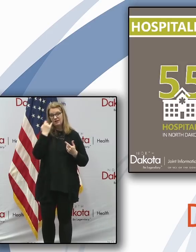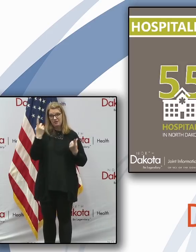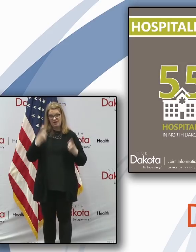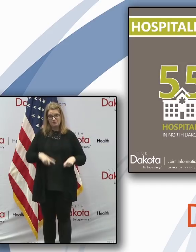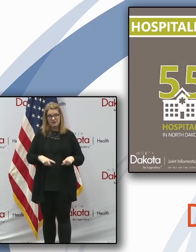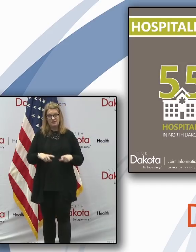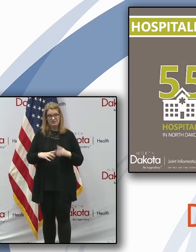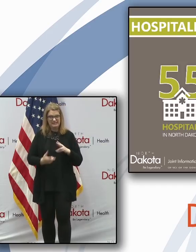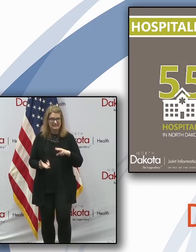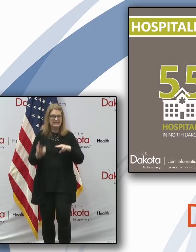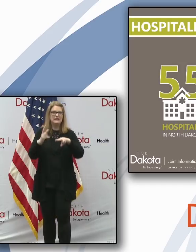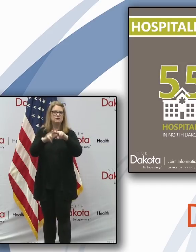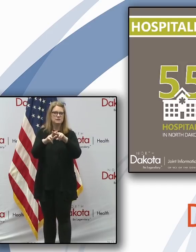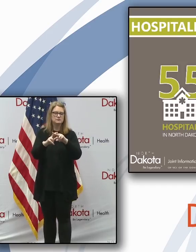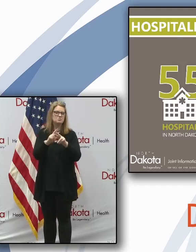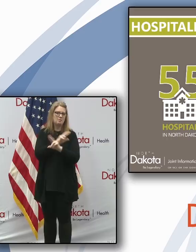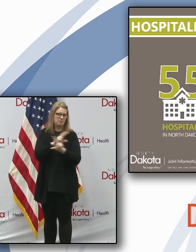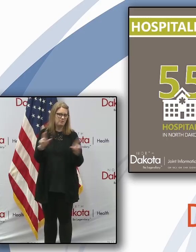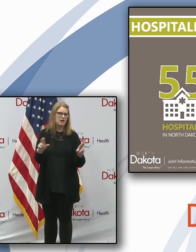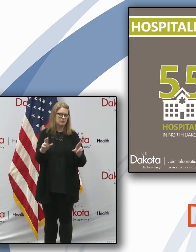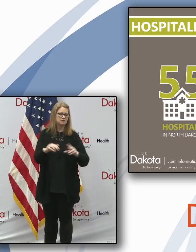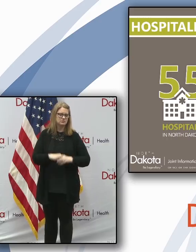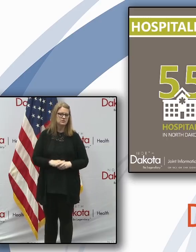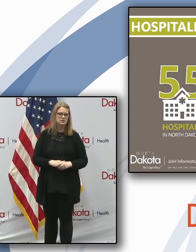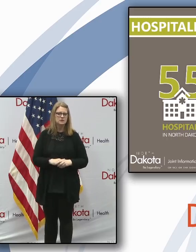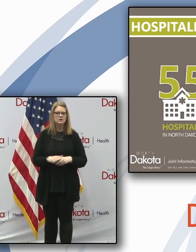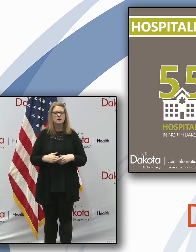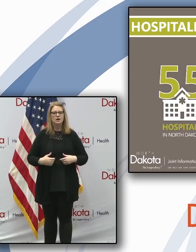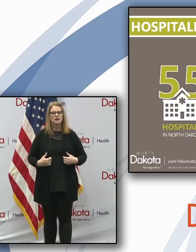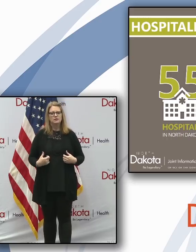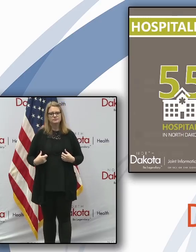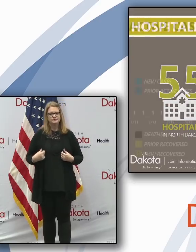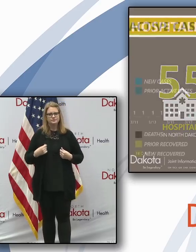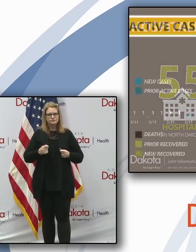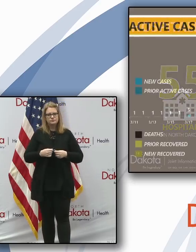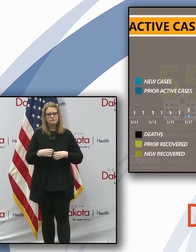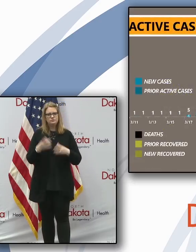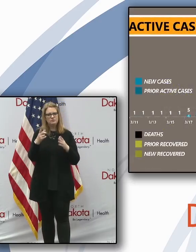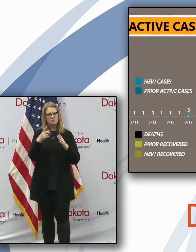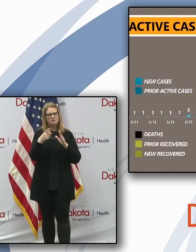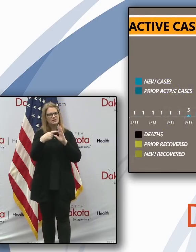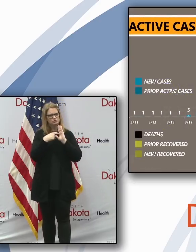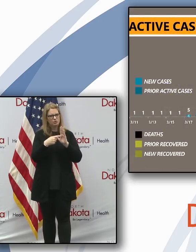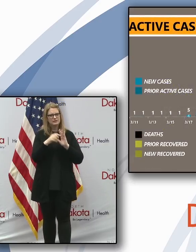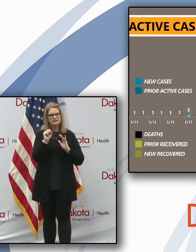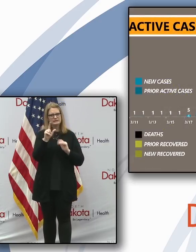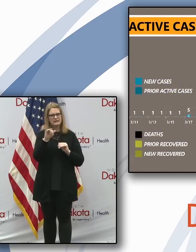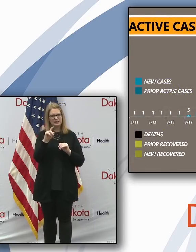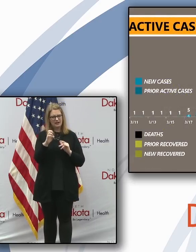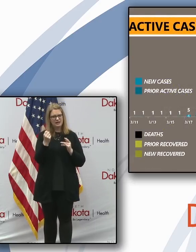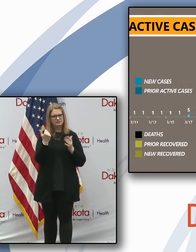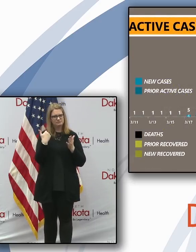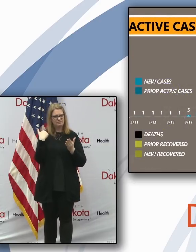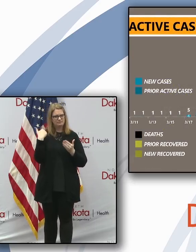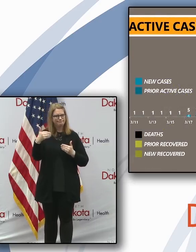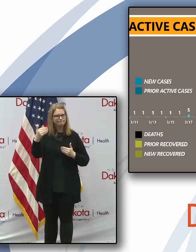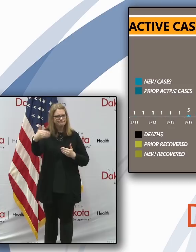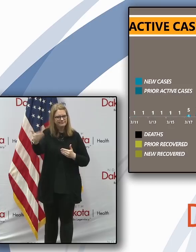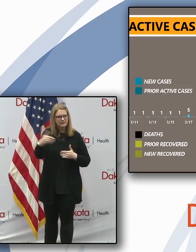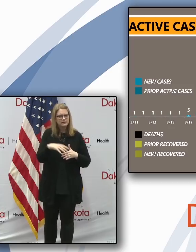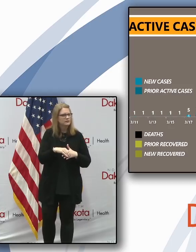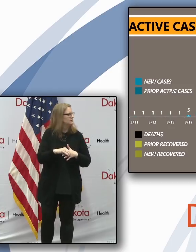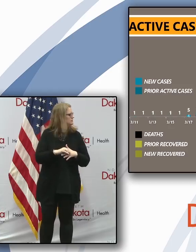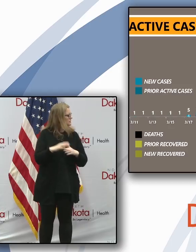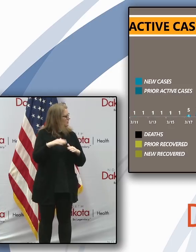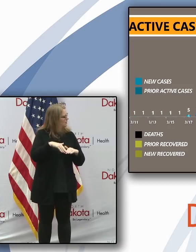in that. The next slide is one we've been showing you. But again, this is, again, above the